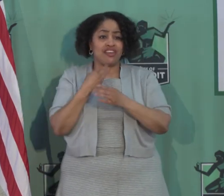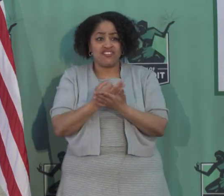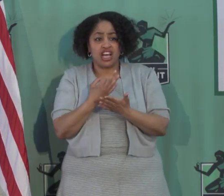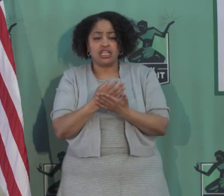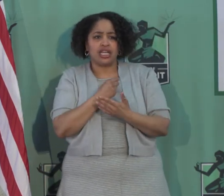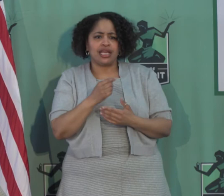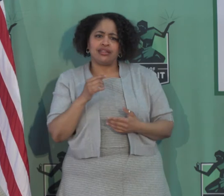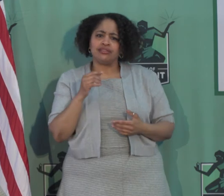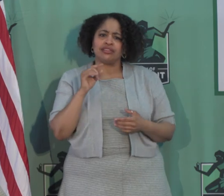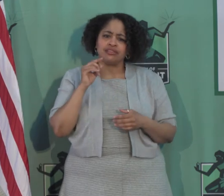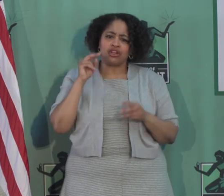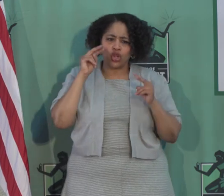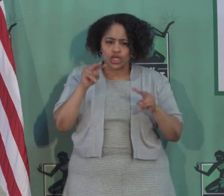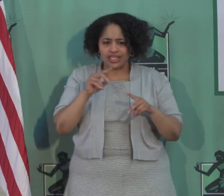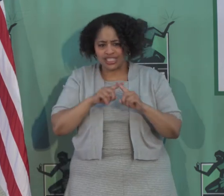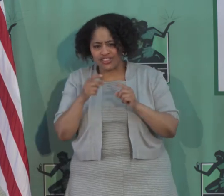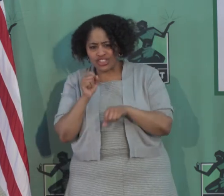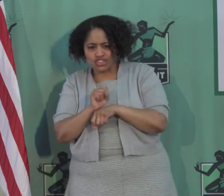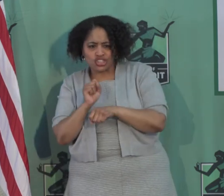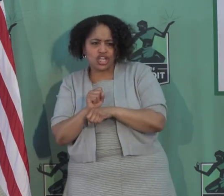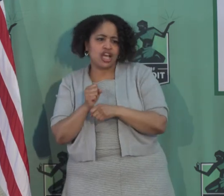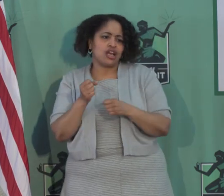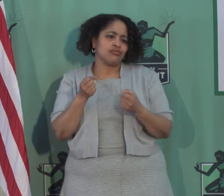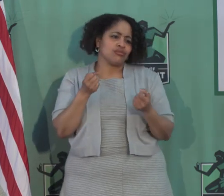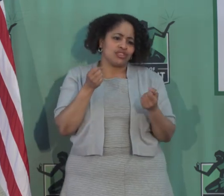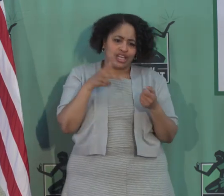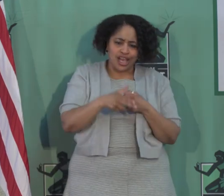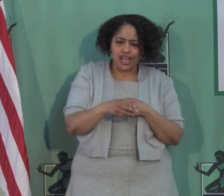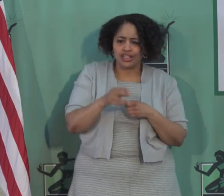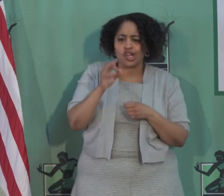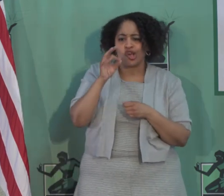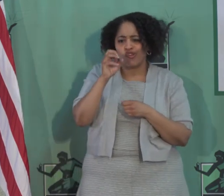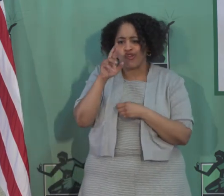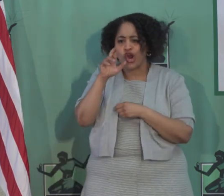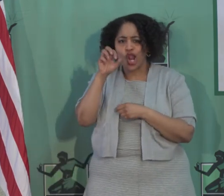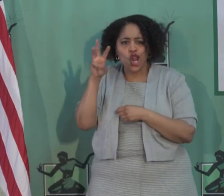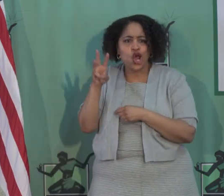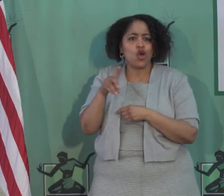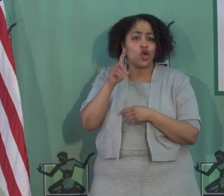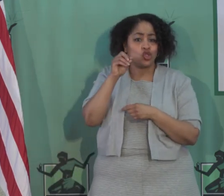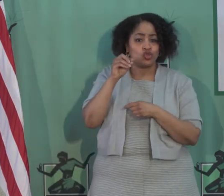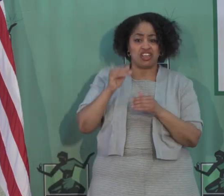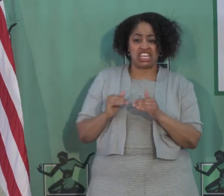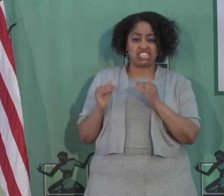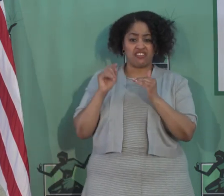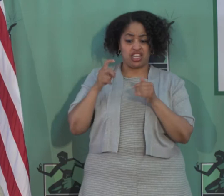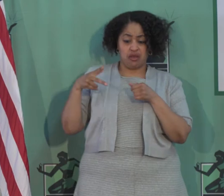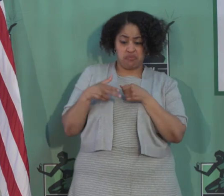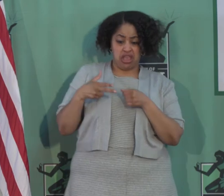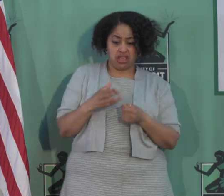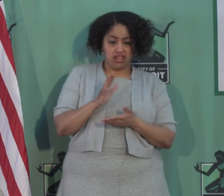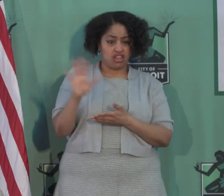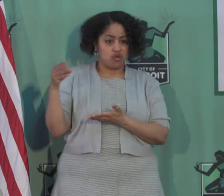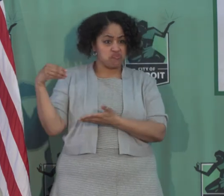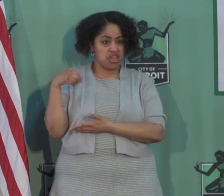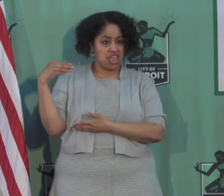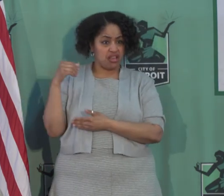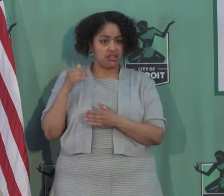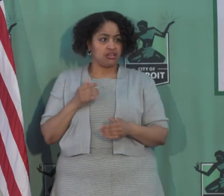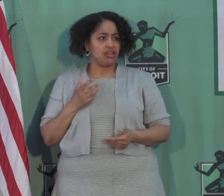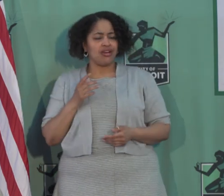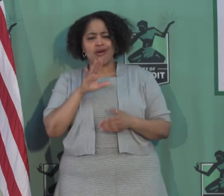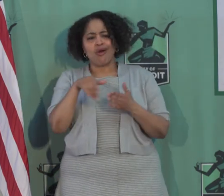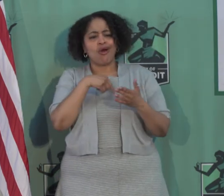and are there jobs that can be cut? Are there furloughs that need to be done? Do executives need to take pay cuts? All of those things are being